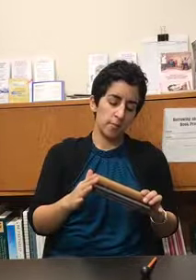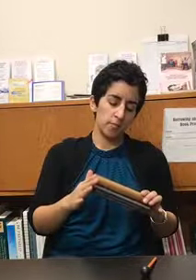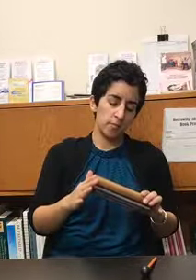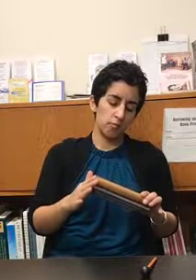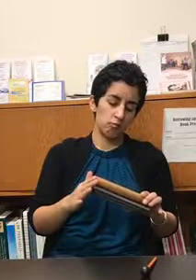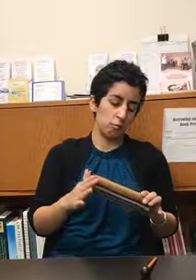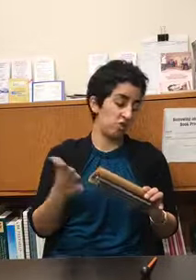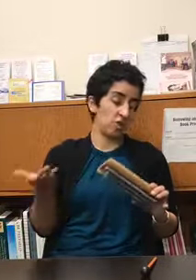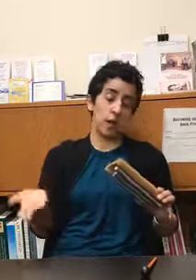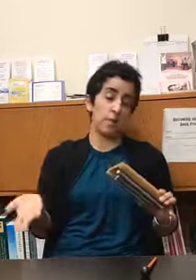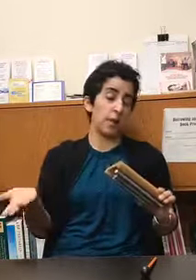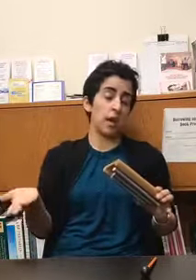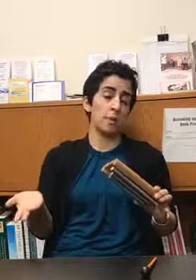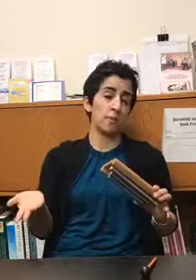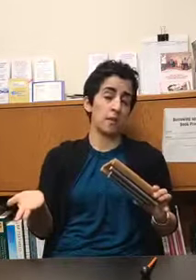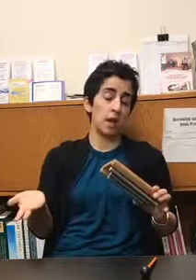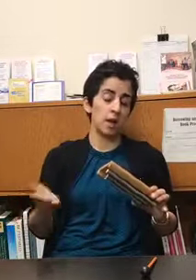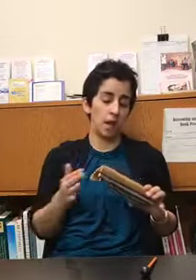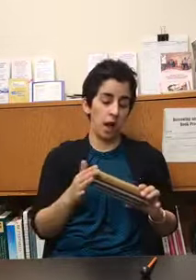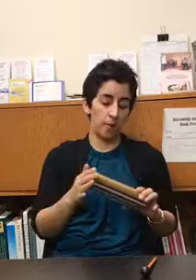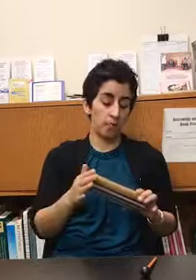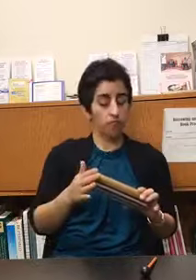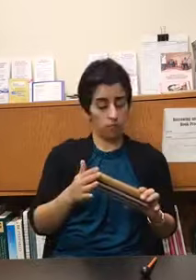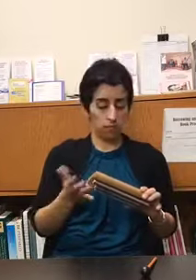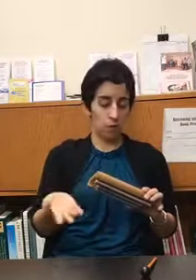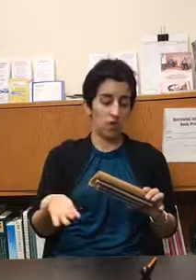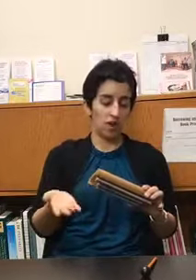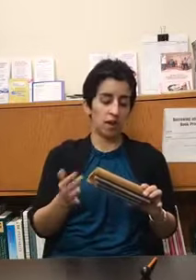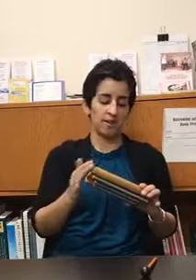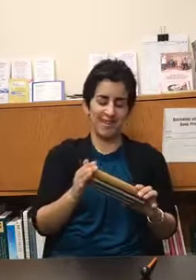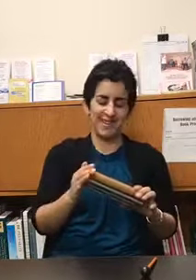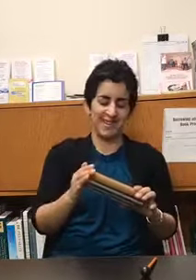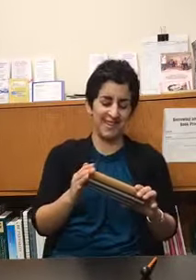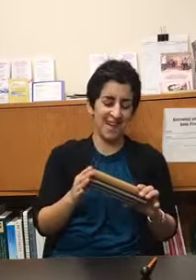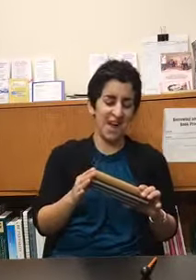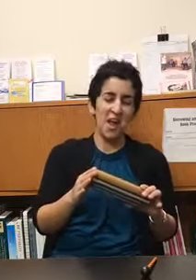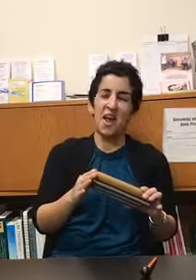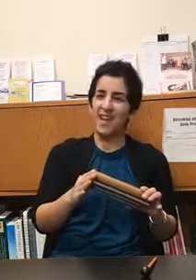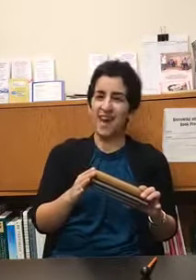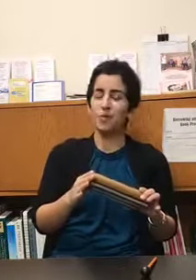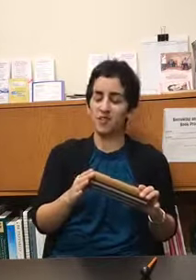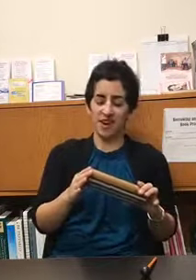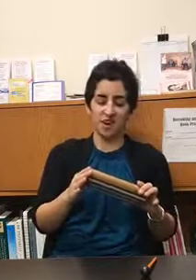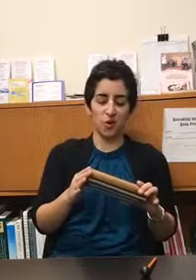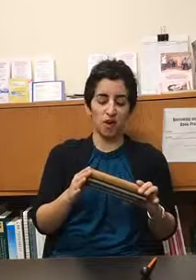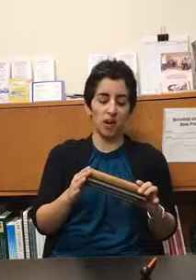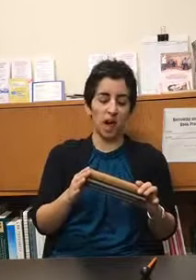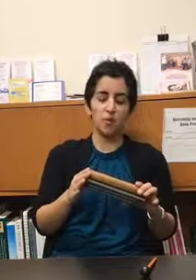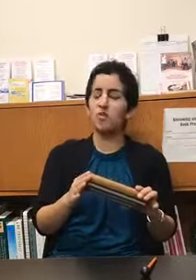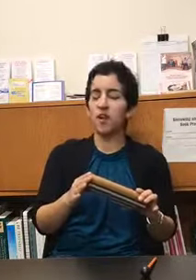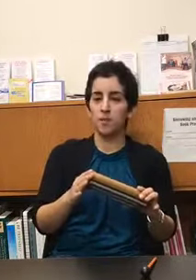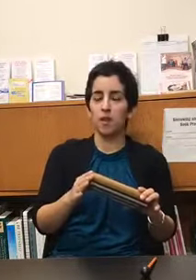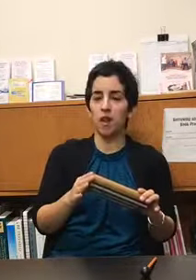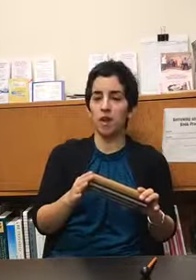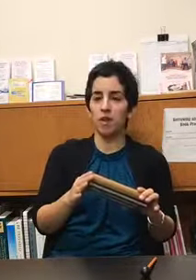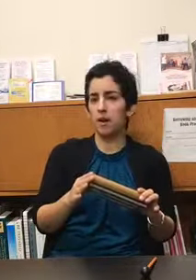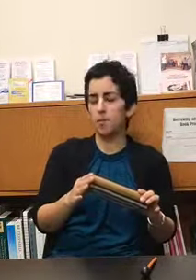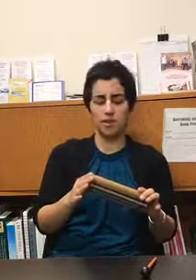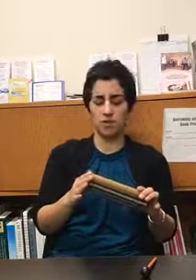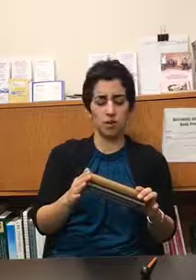which is a company upstate um in woodstock yeah in woodstock new york um you can find them online and i believe you can